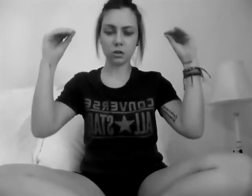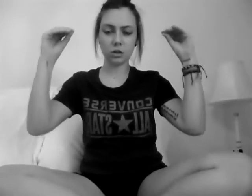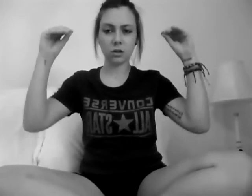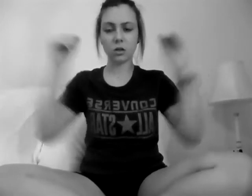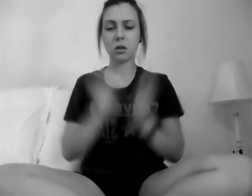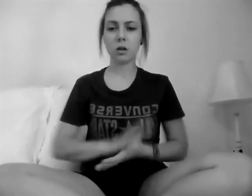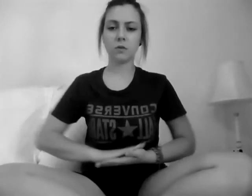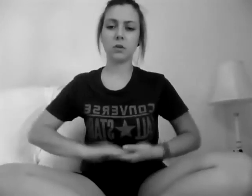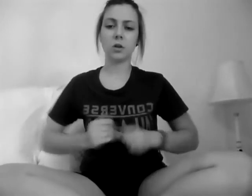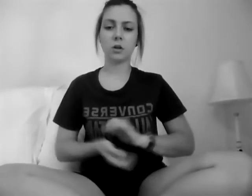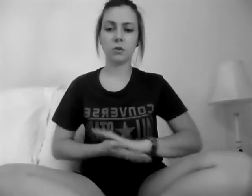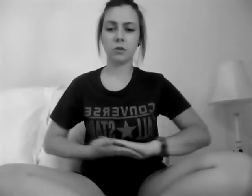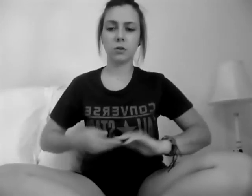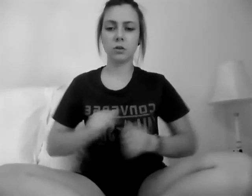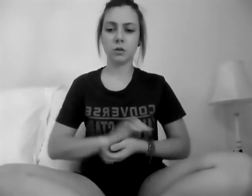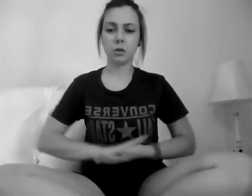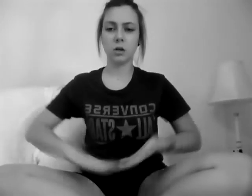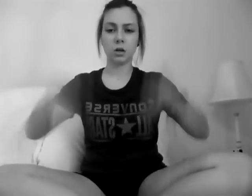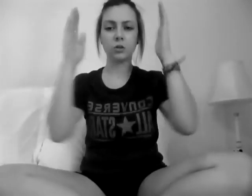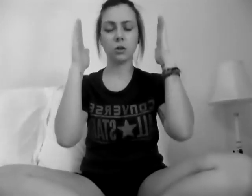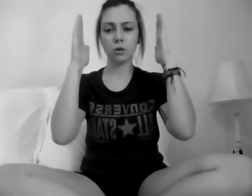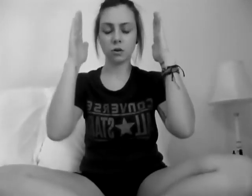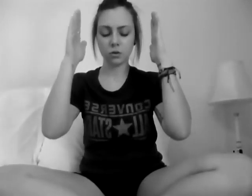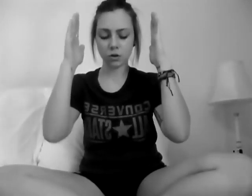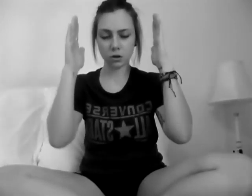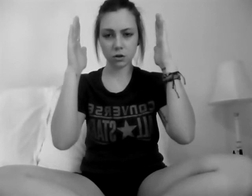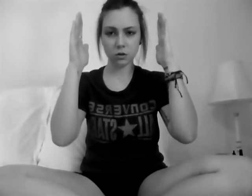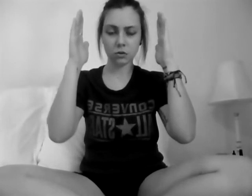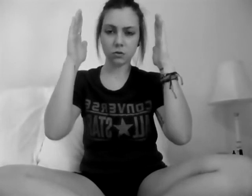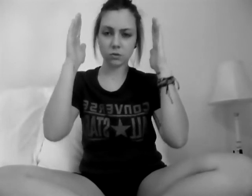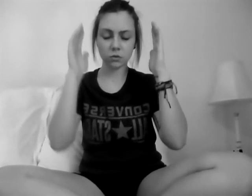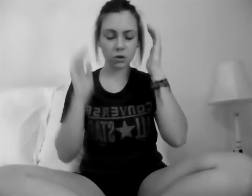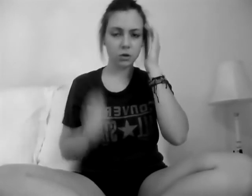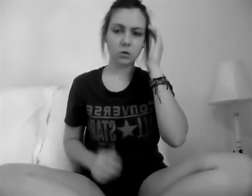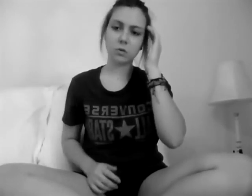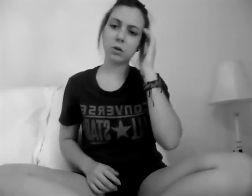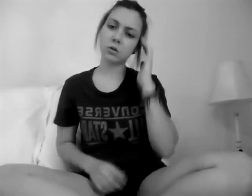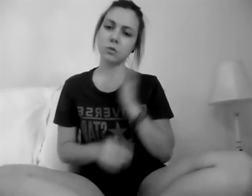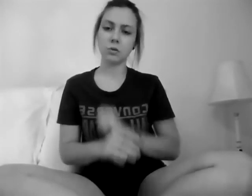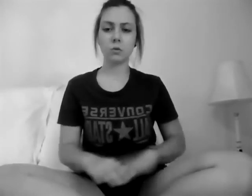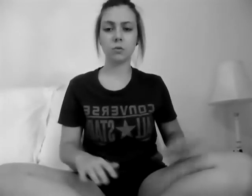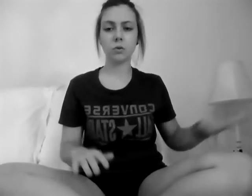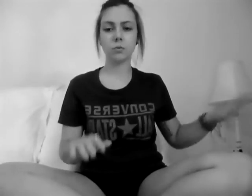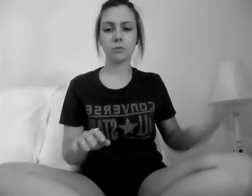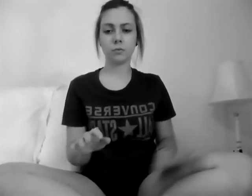it's just there's nothing left here Just try to turn it around I know we're not, but soon we'll,